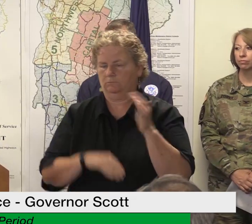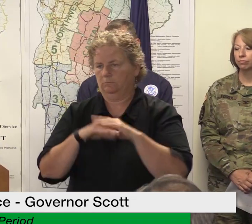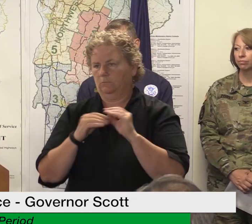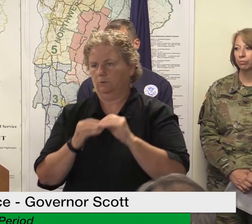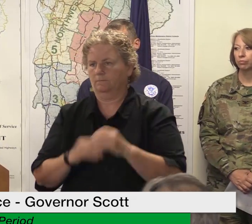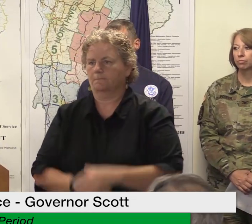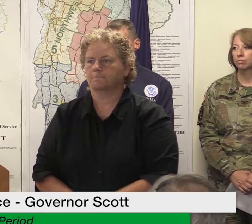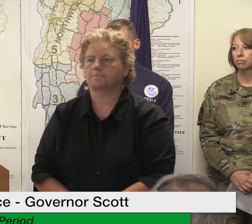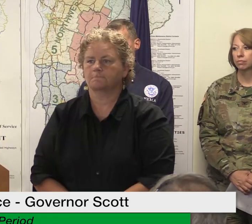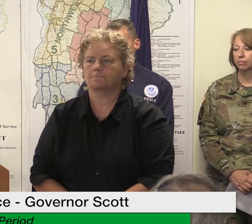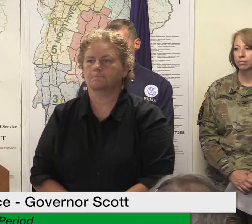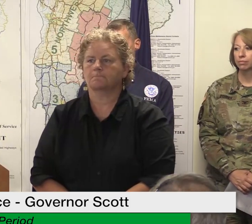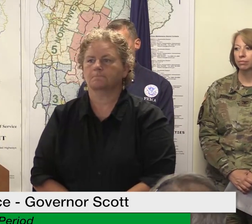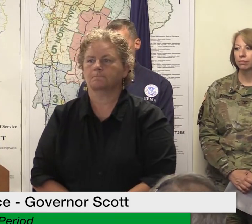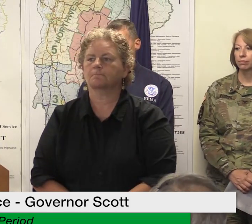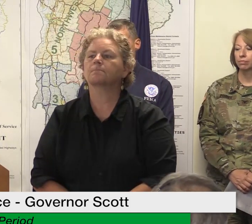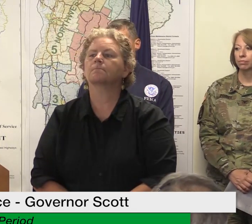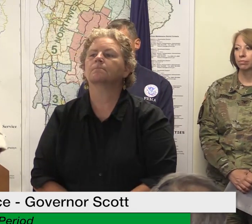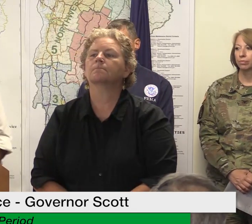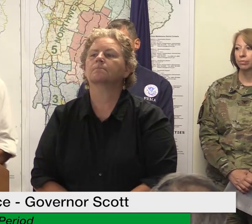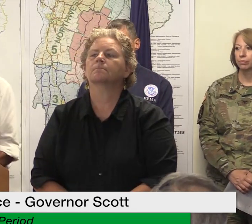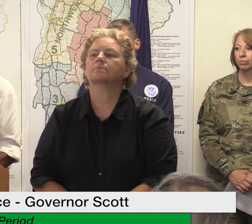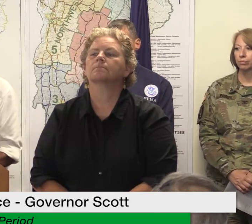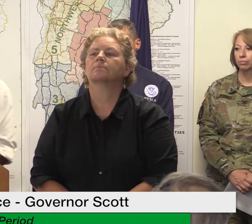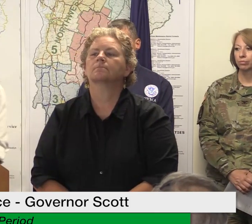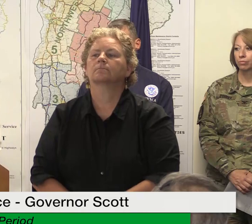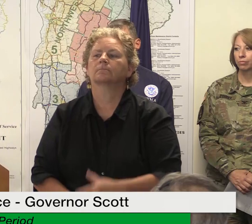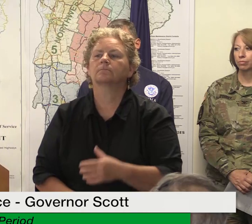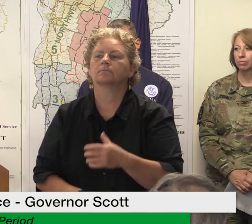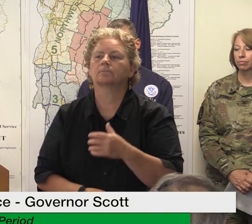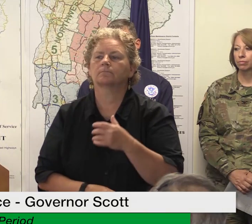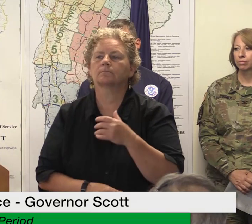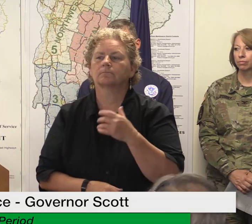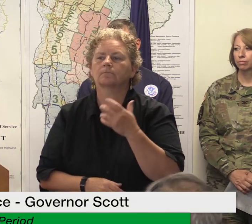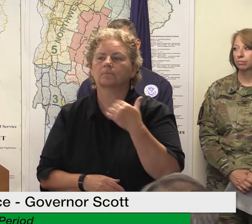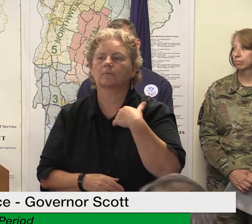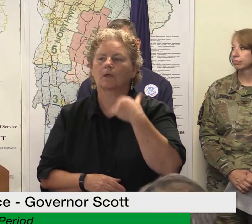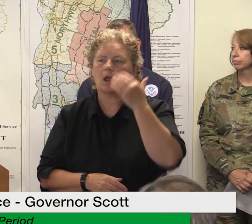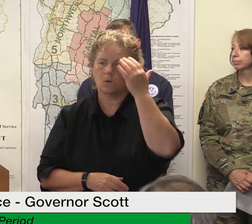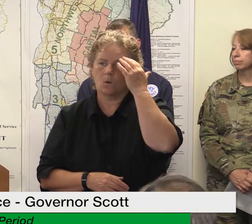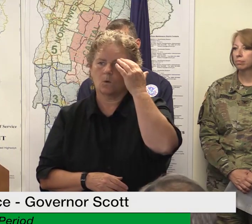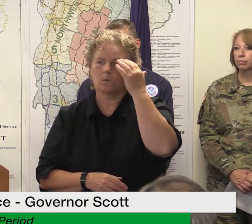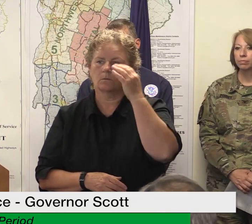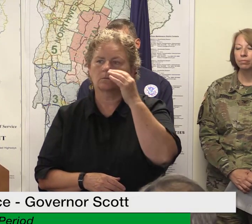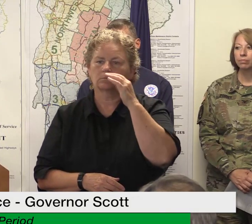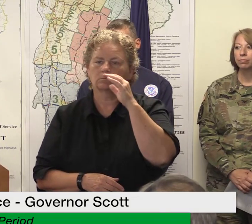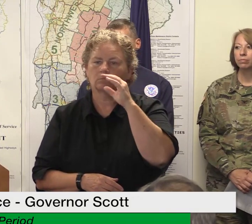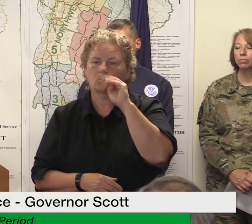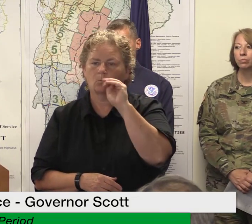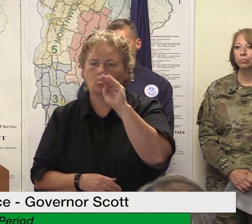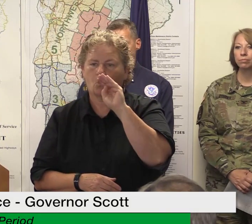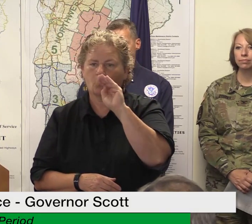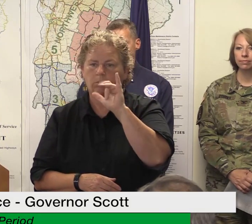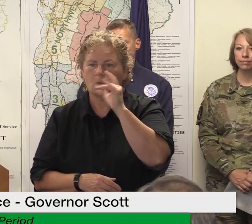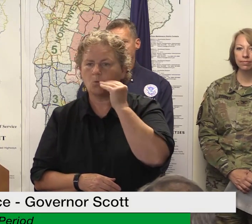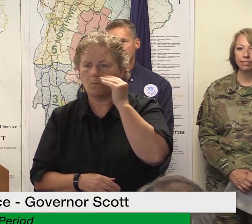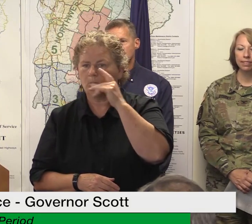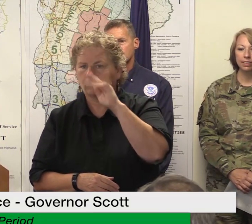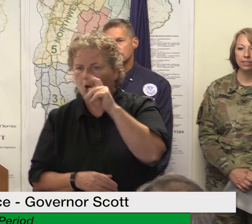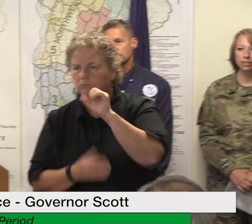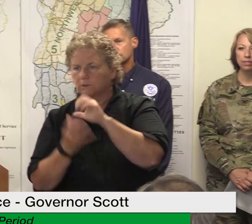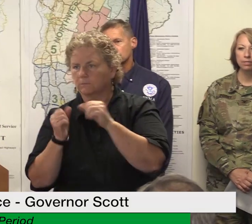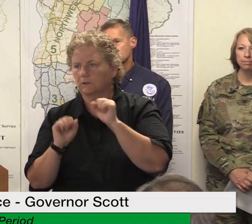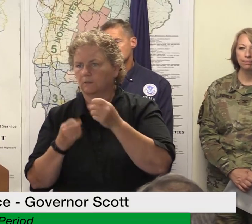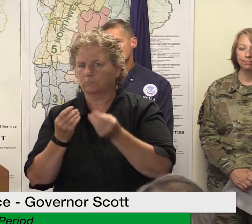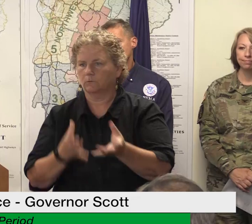we have the number of parks um somewhere so we can get that to you i just want to ask a